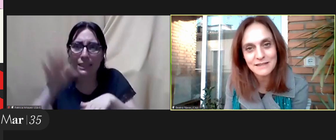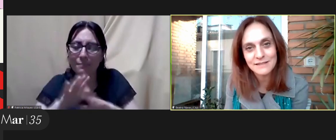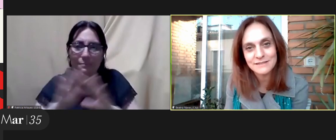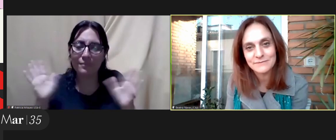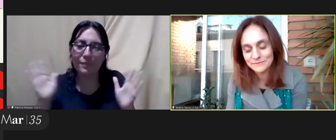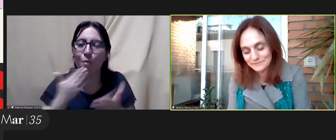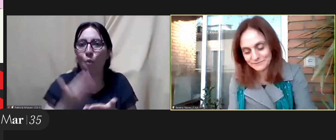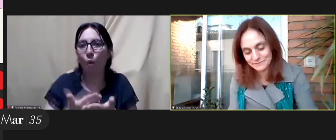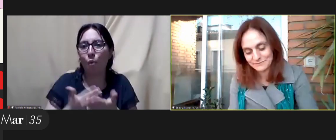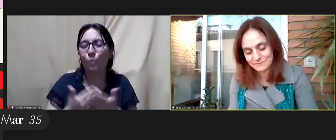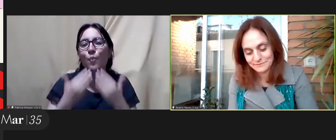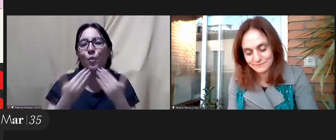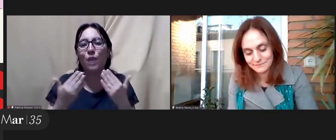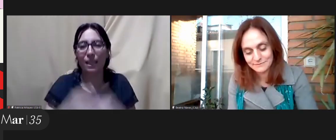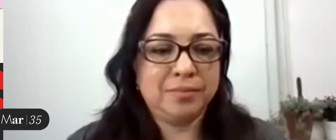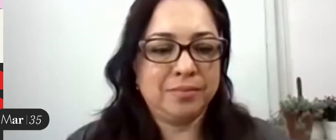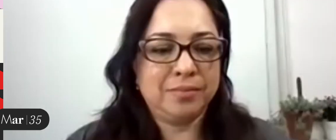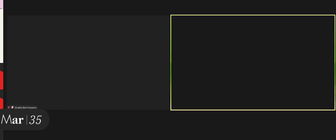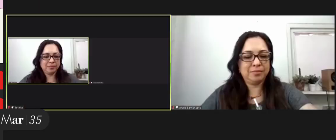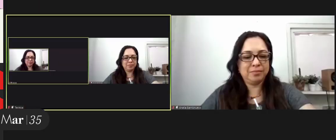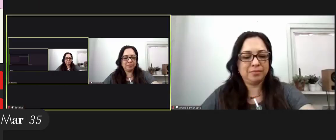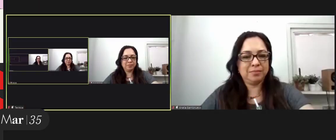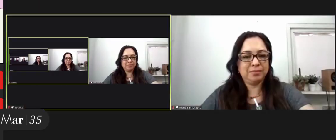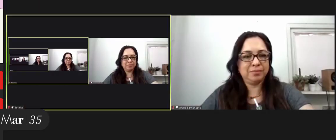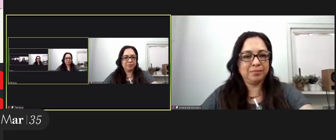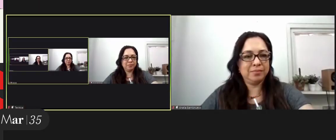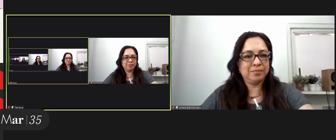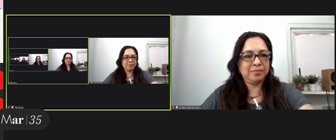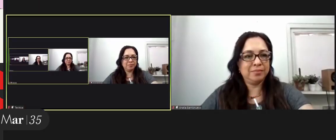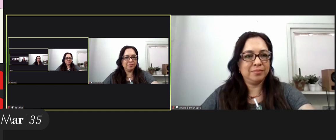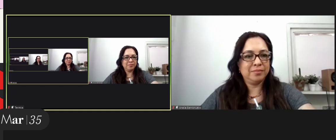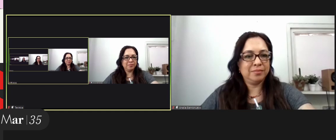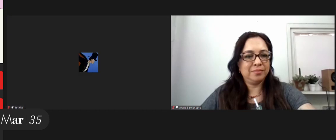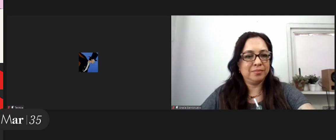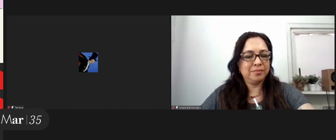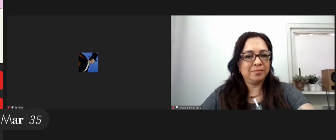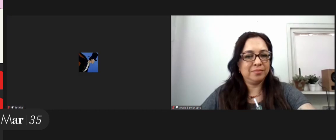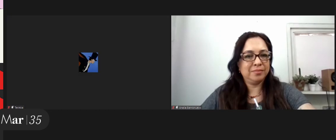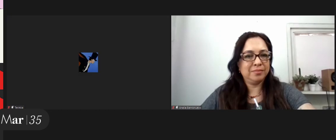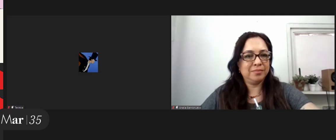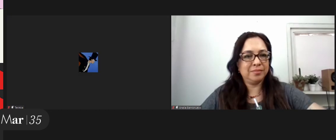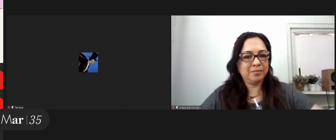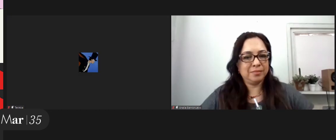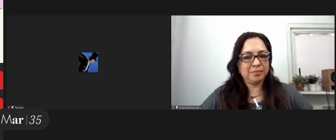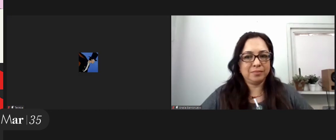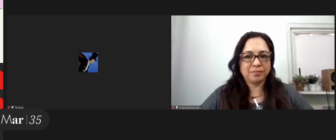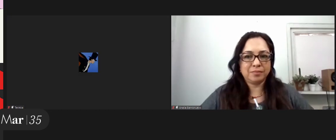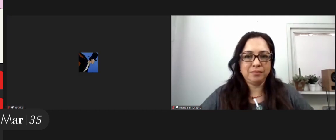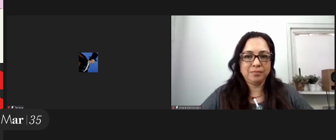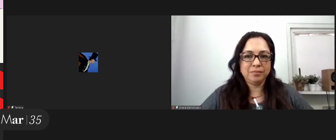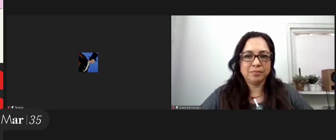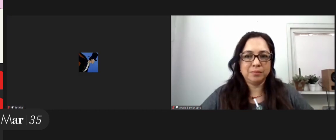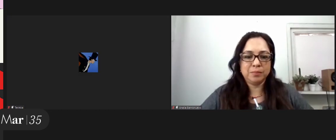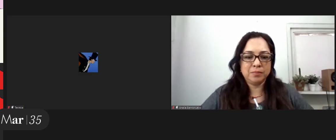is very very important thank you very much hello we will